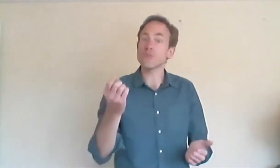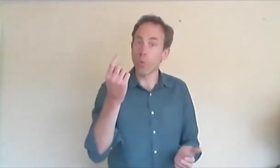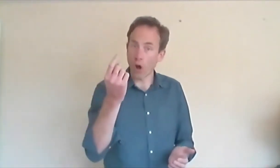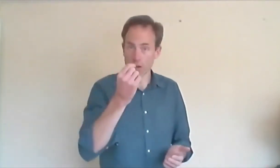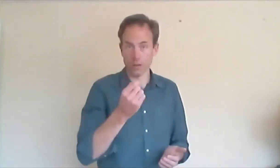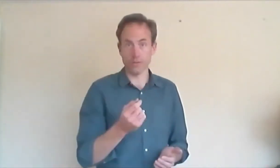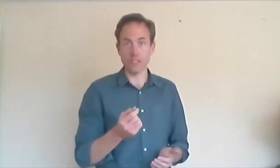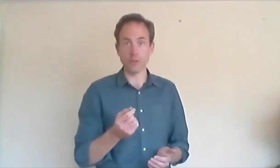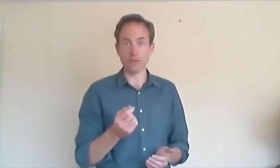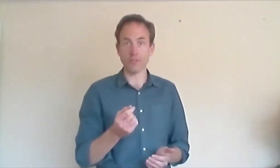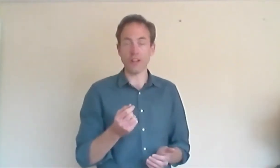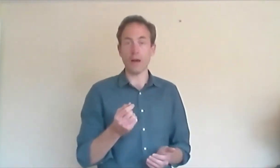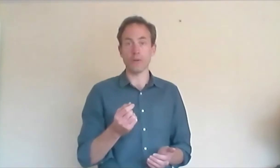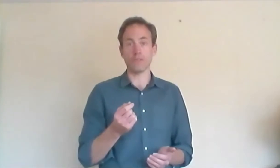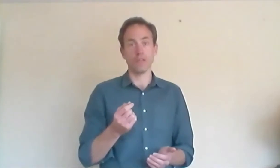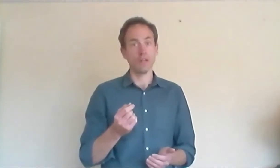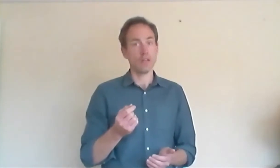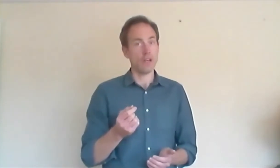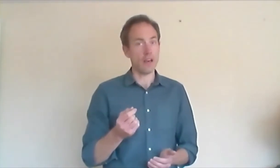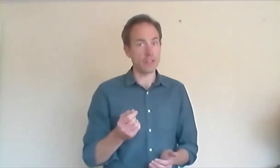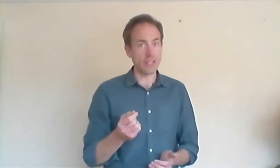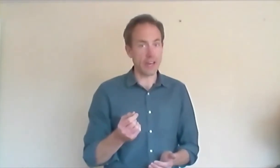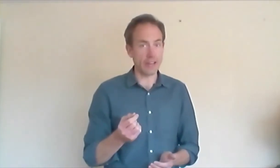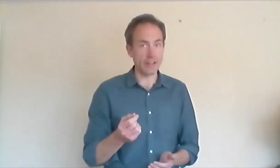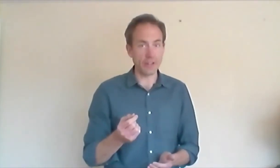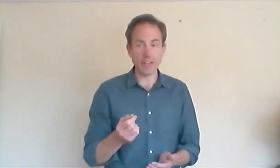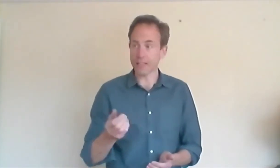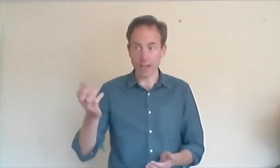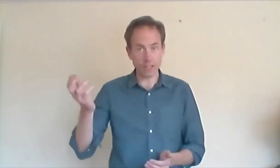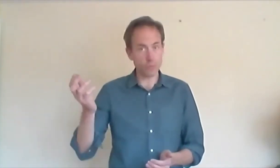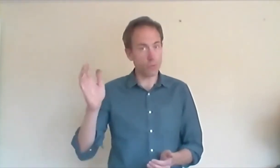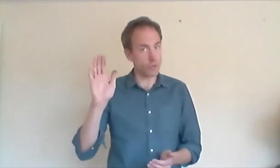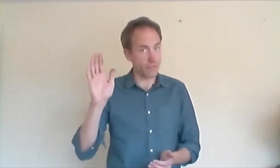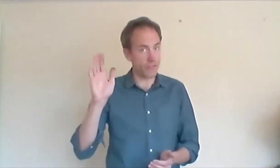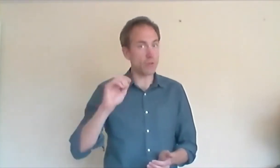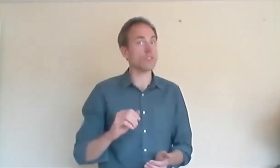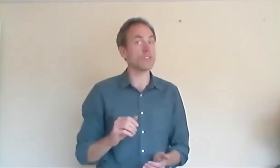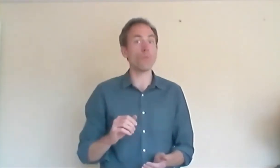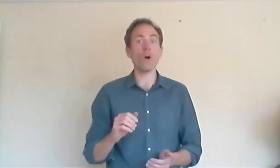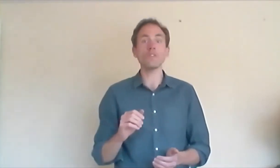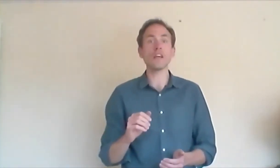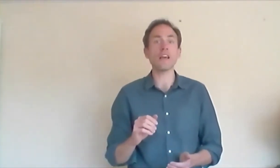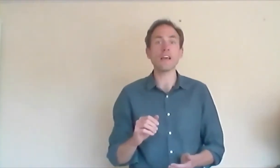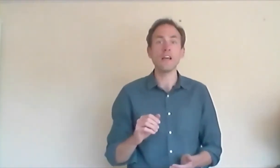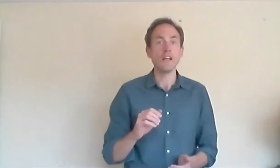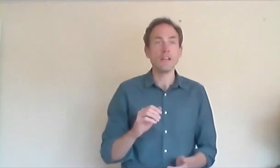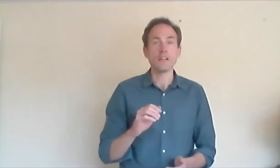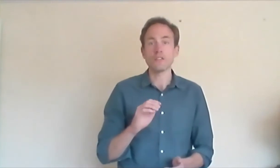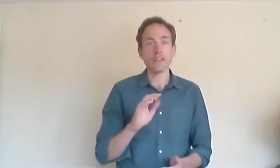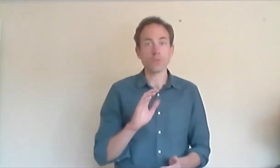one of these beautiful flowers. Every day and every night, the husband would refuse until one day he'd take his